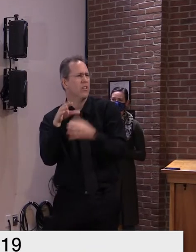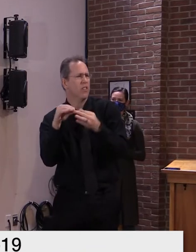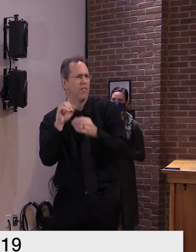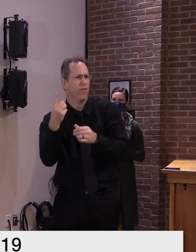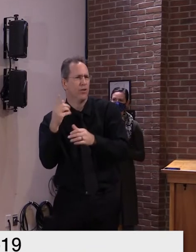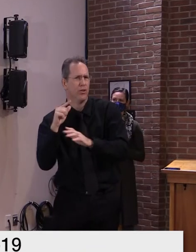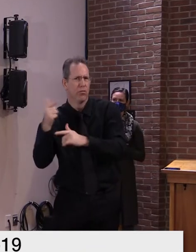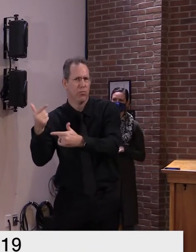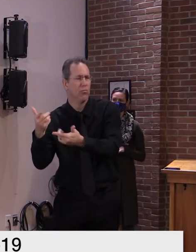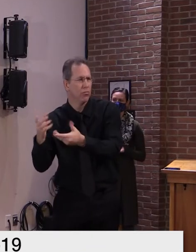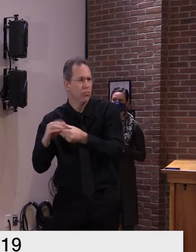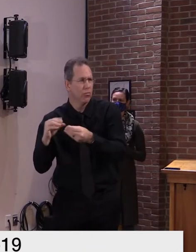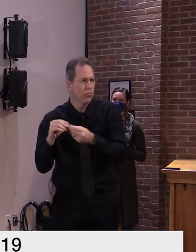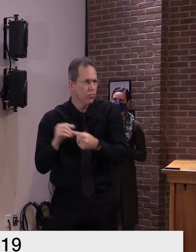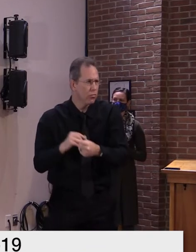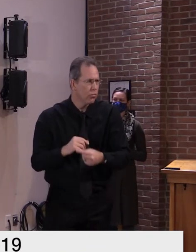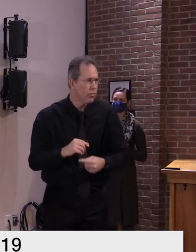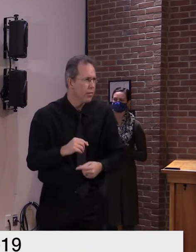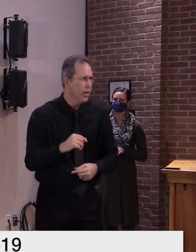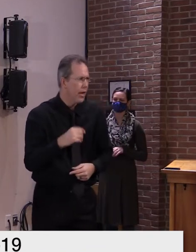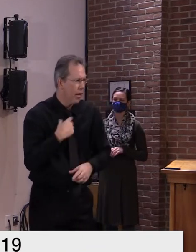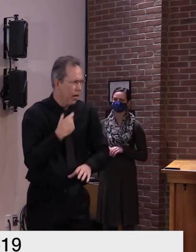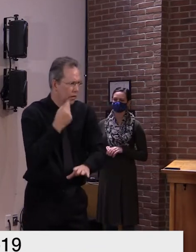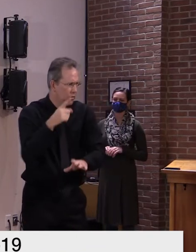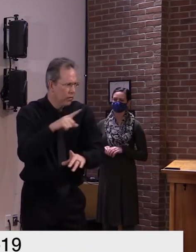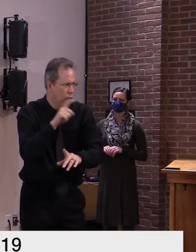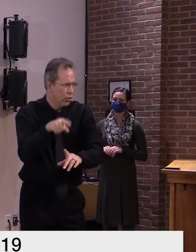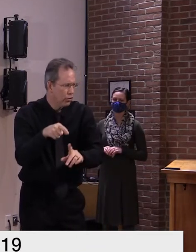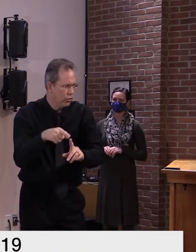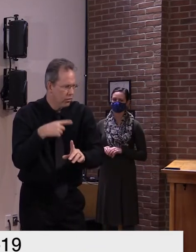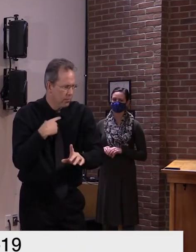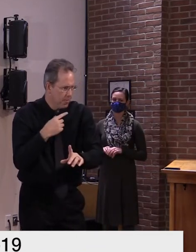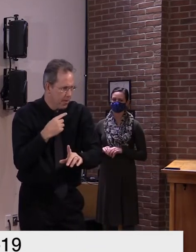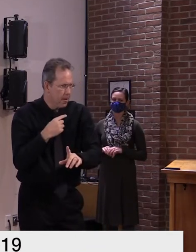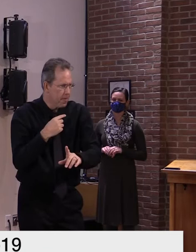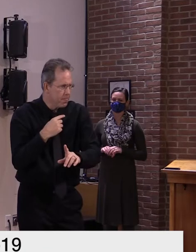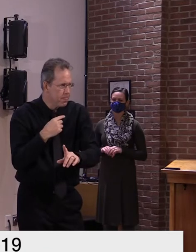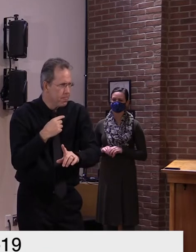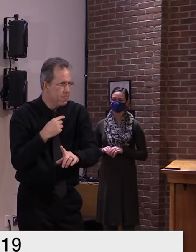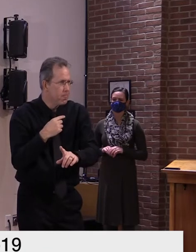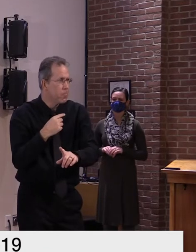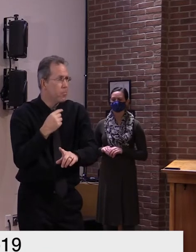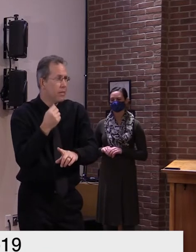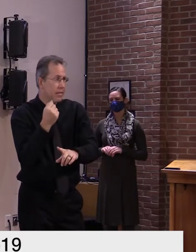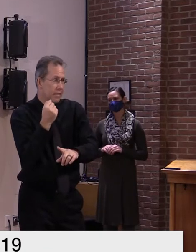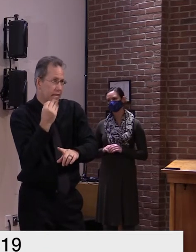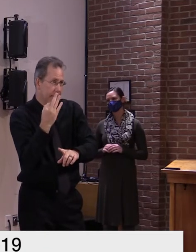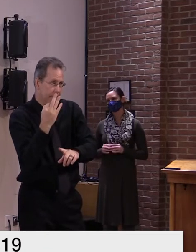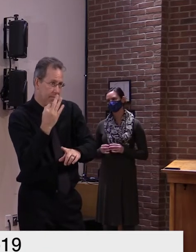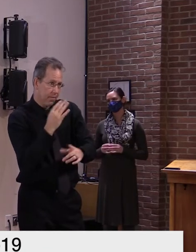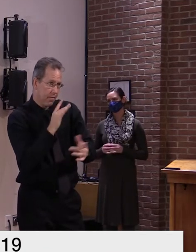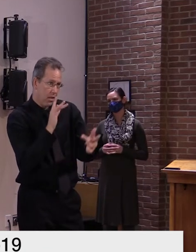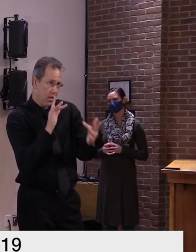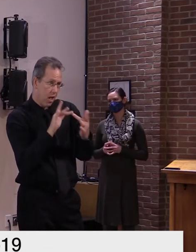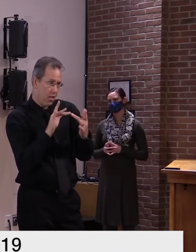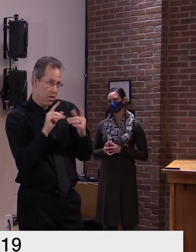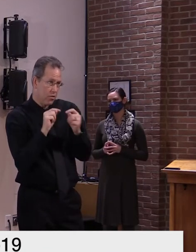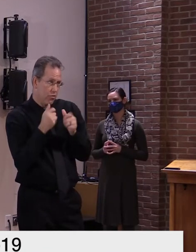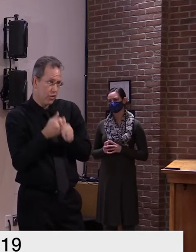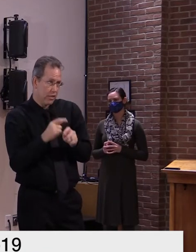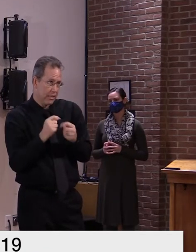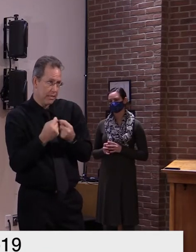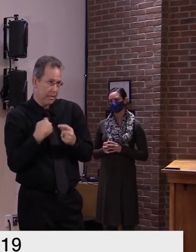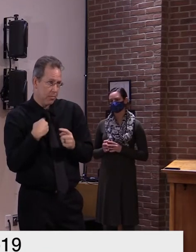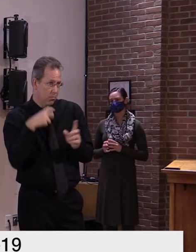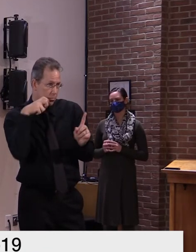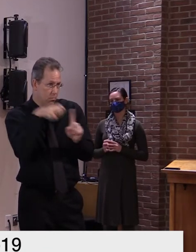yeah if i'm hearing you correctly um if if if through contact tracing somebody's been identified but they may not